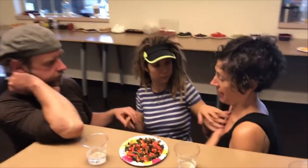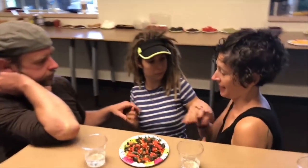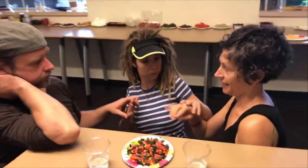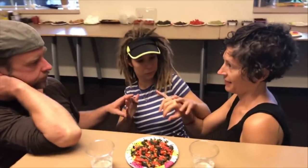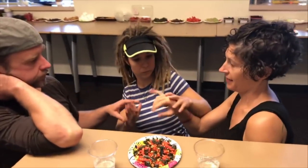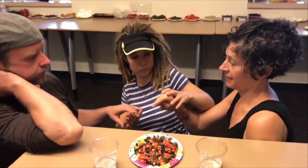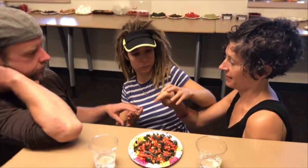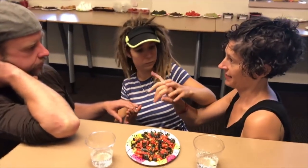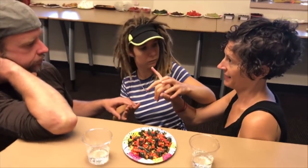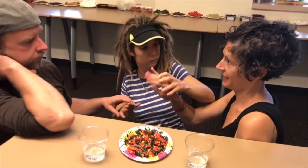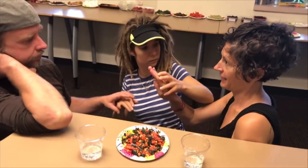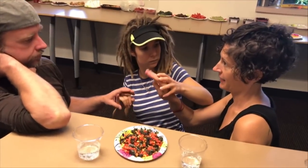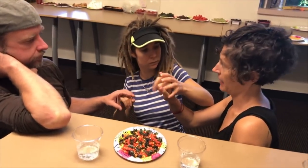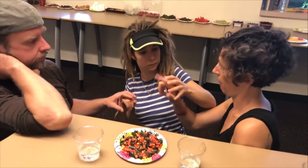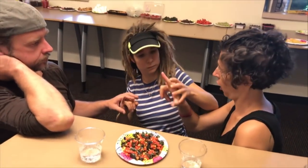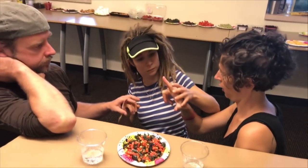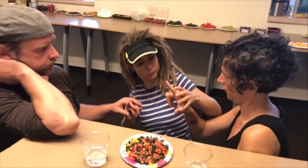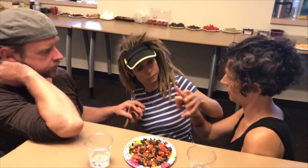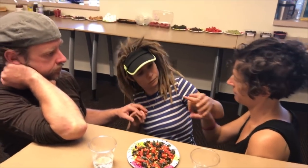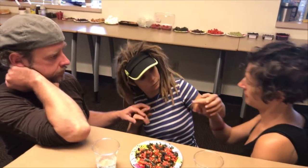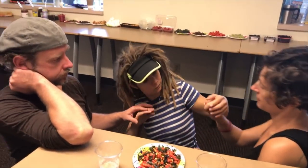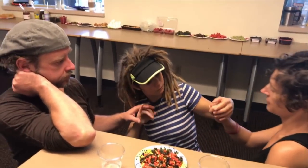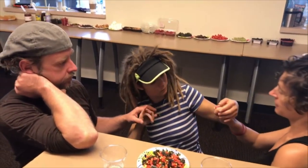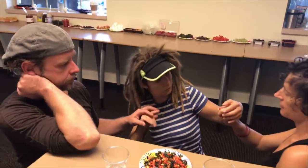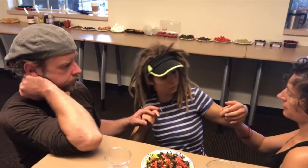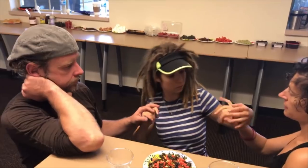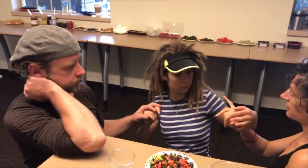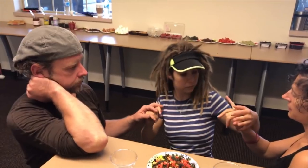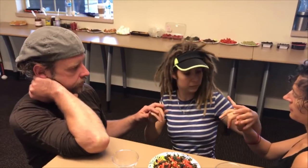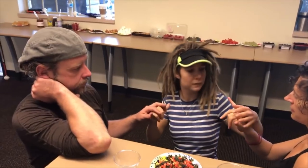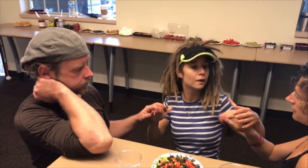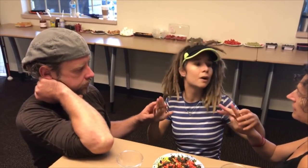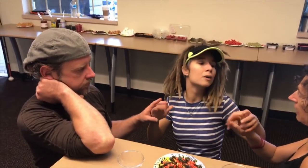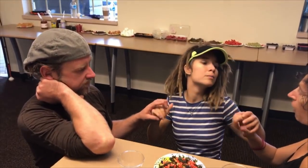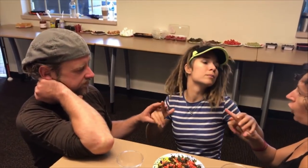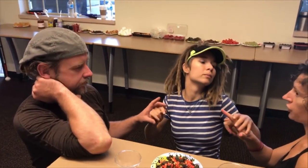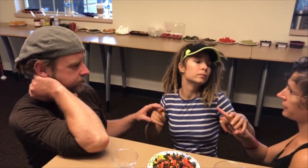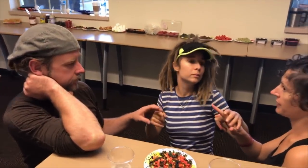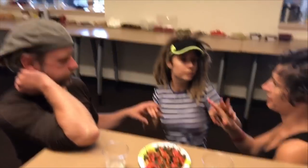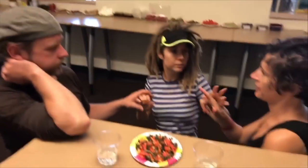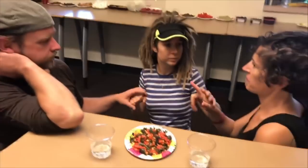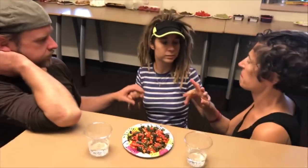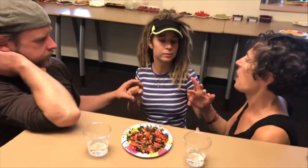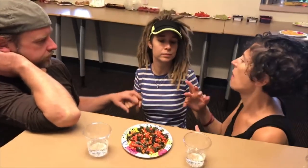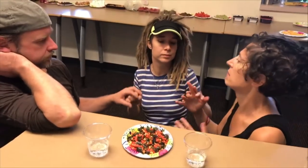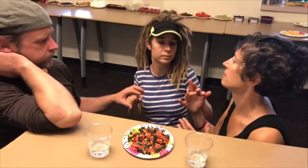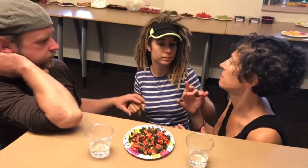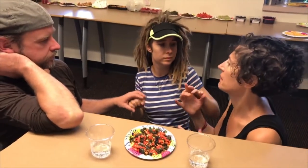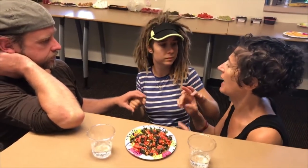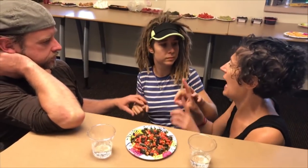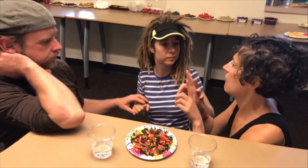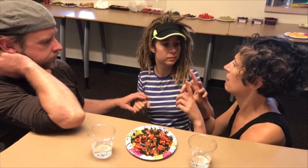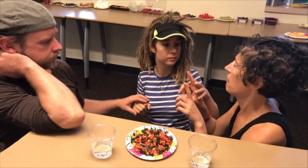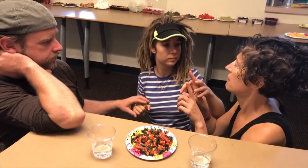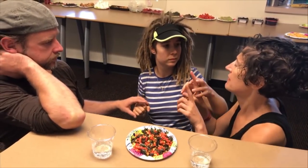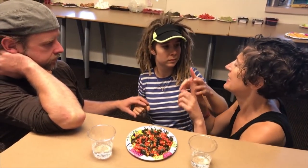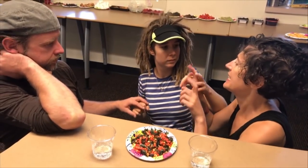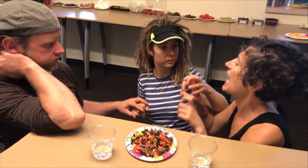Theatre artist Rachel Grossman served as an advisor for the Institute. Her company, Dog & Pony DC, developed ways